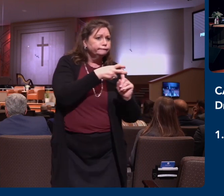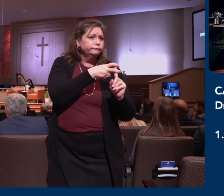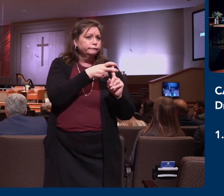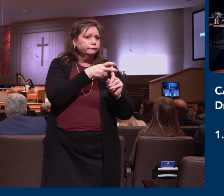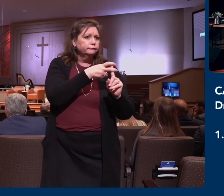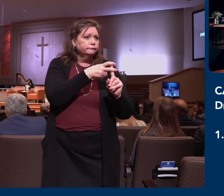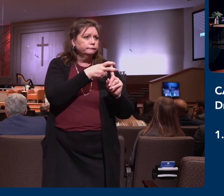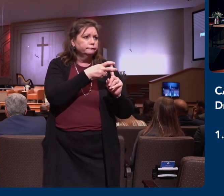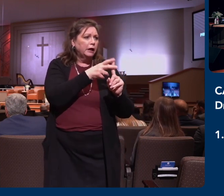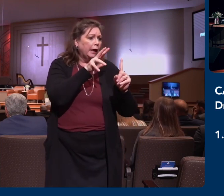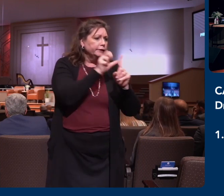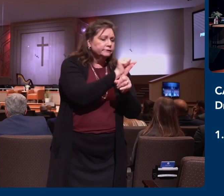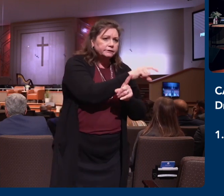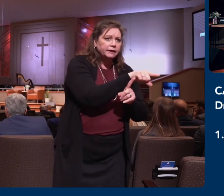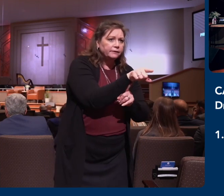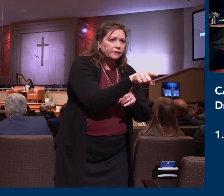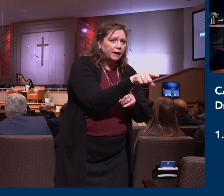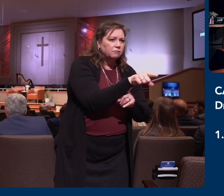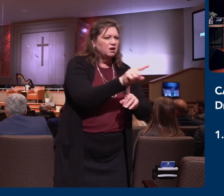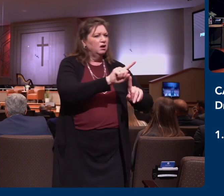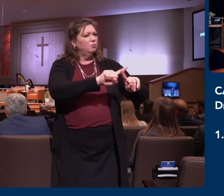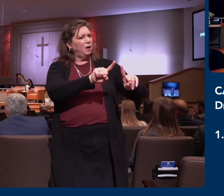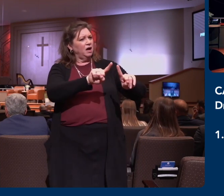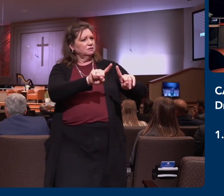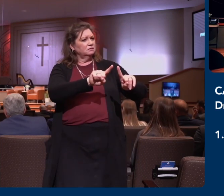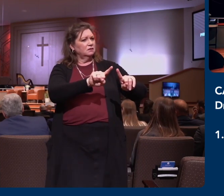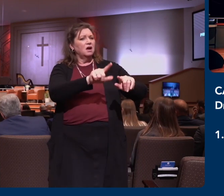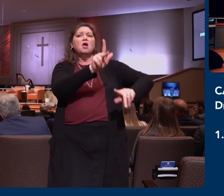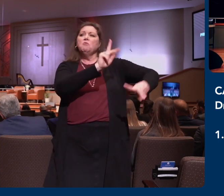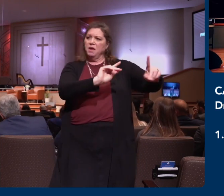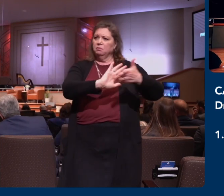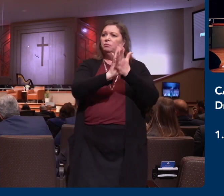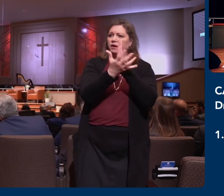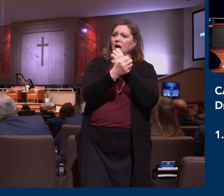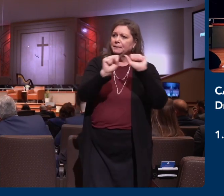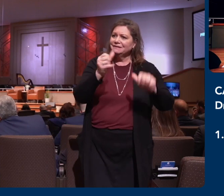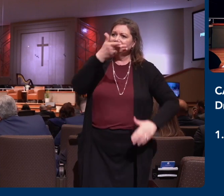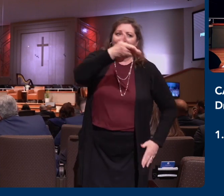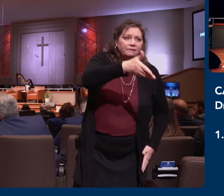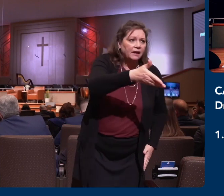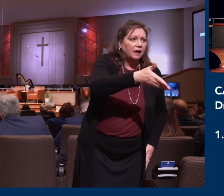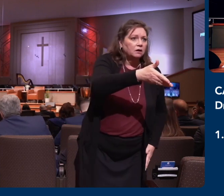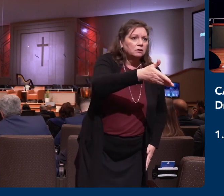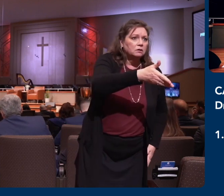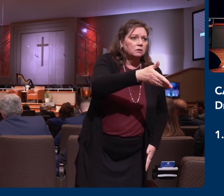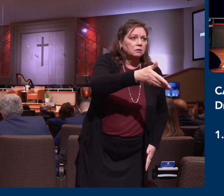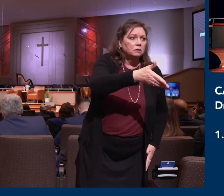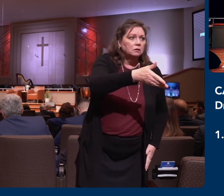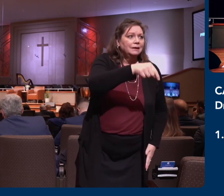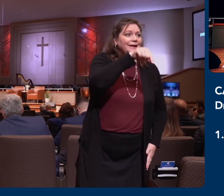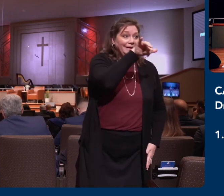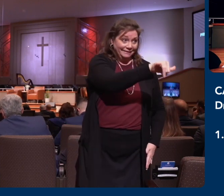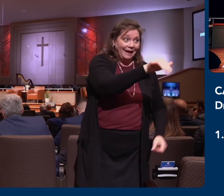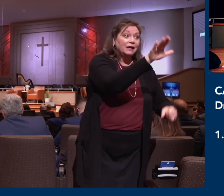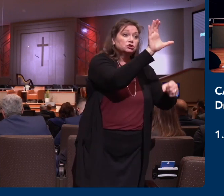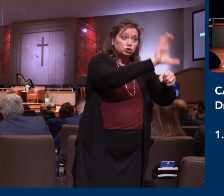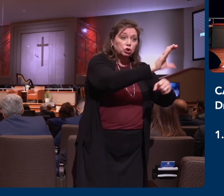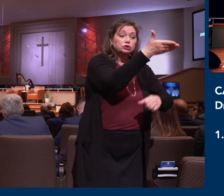and how people are being saved and all the work of God that is being done in our local church. And so when you go somewhere